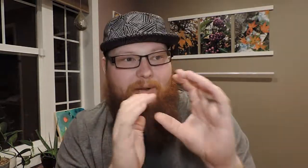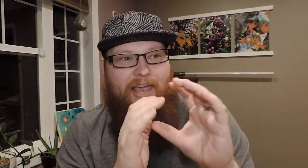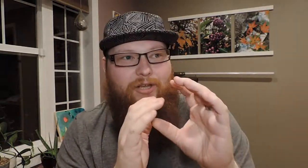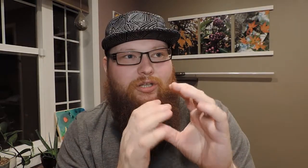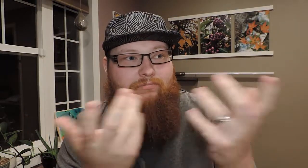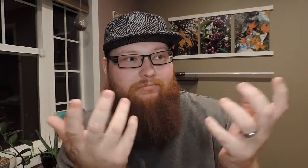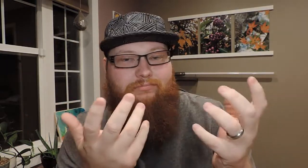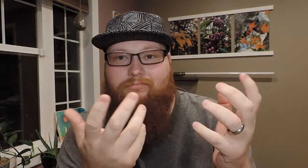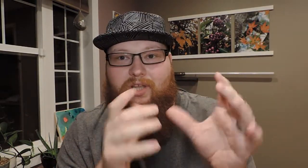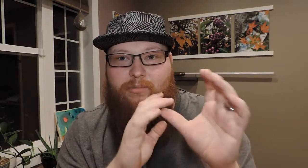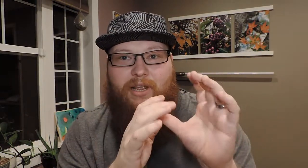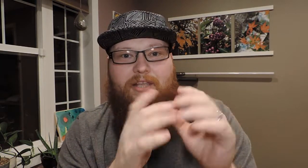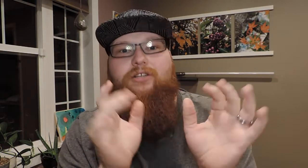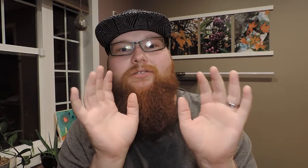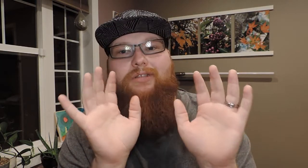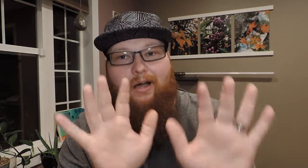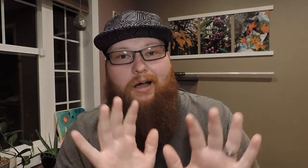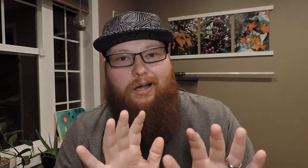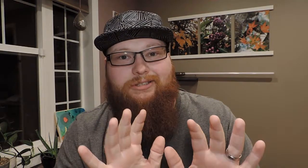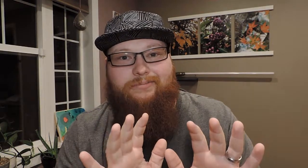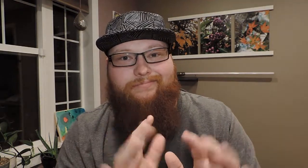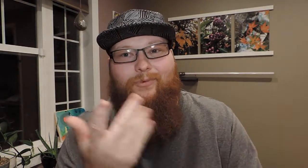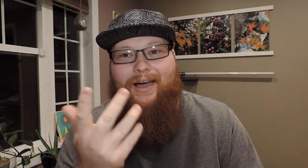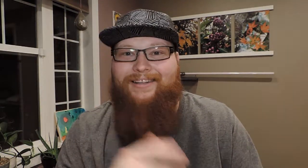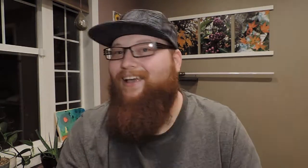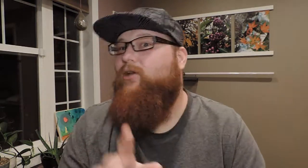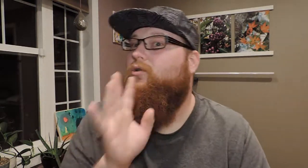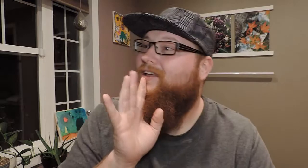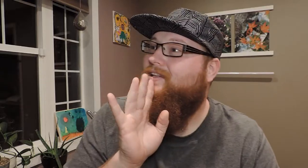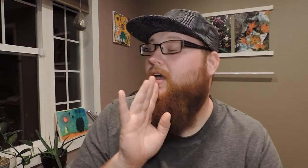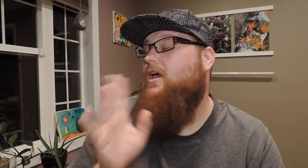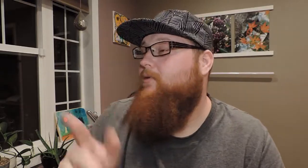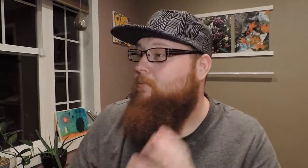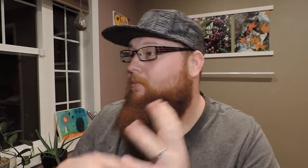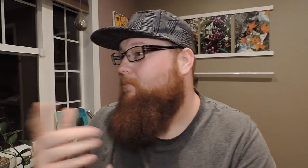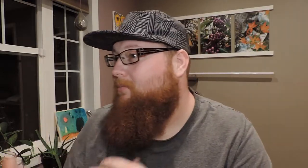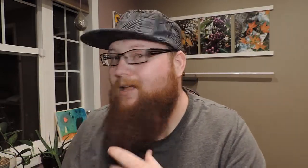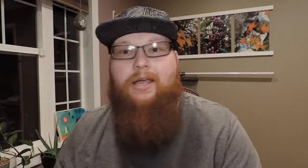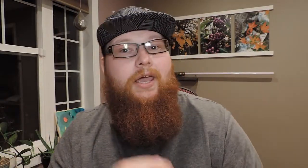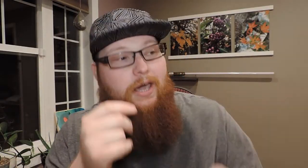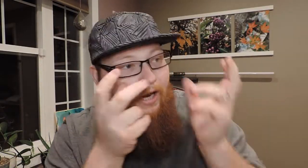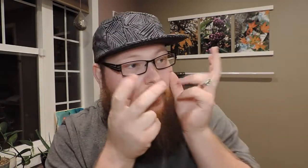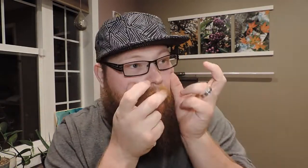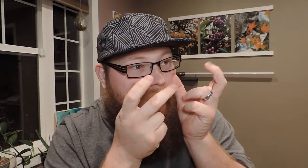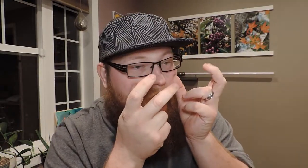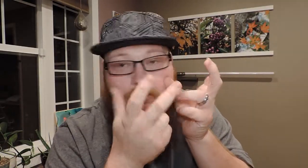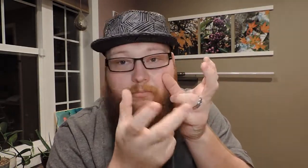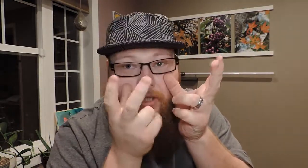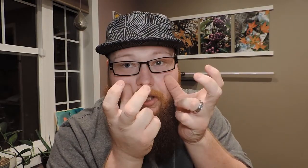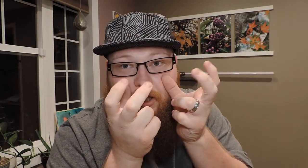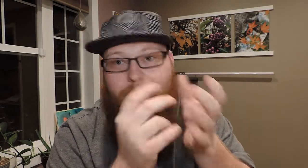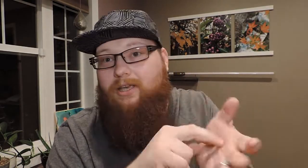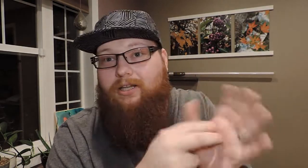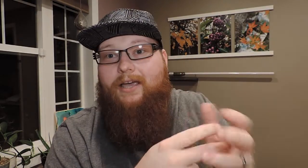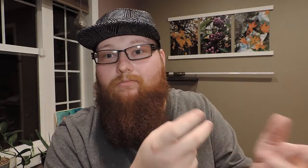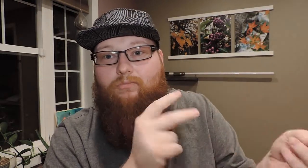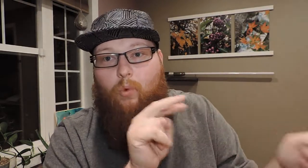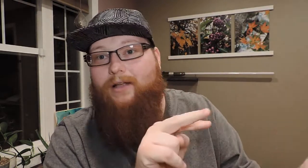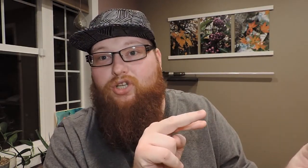communication. Communication? Awesome. Why? Because I can do this, blah, blah, blah, blah, blah, and I can do this. And this here means I can watch